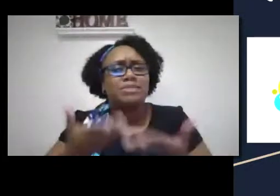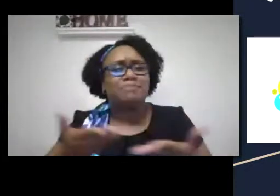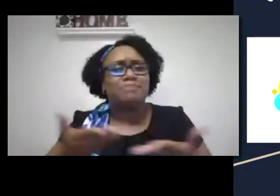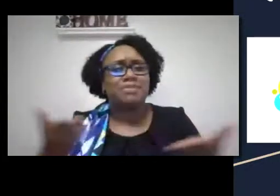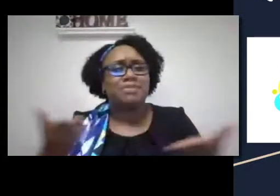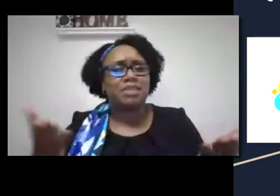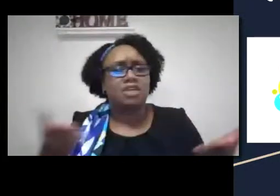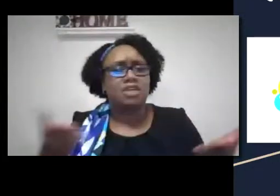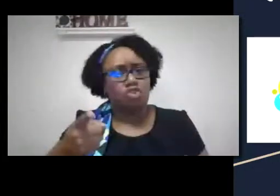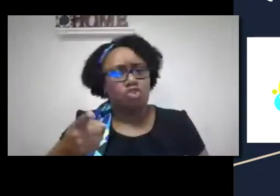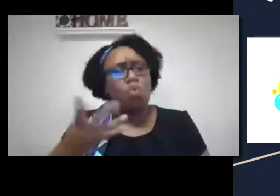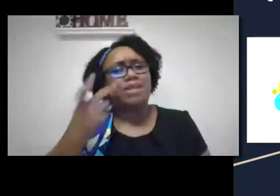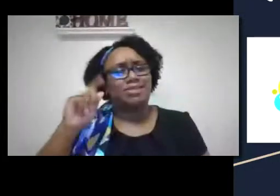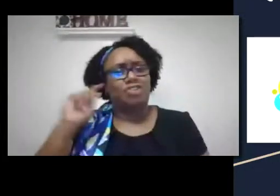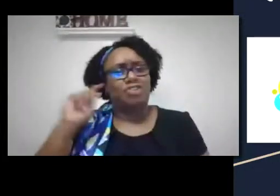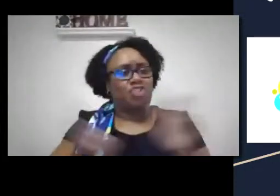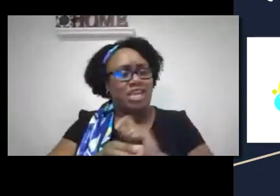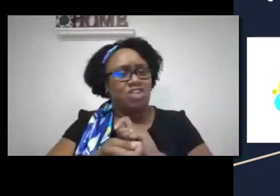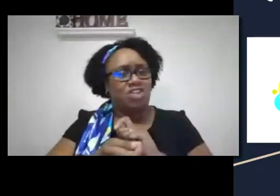I'm curious.